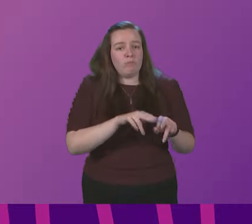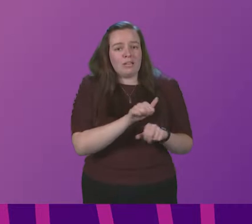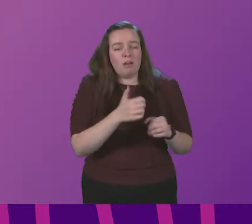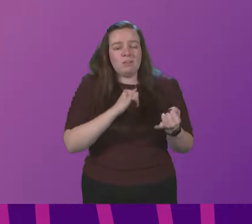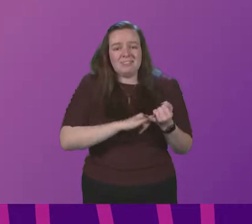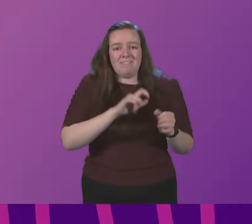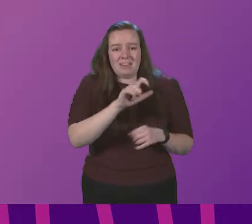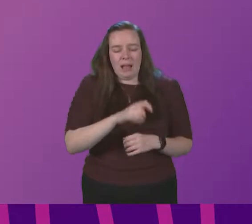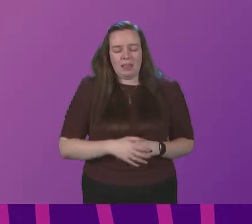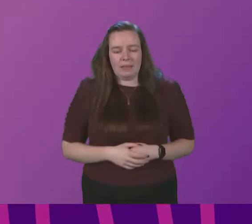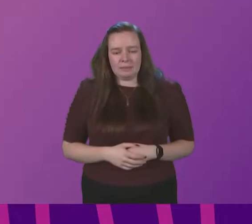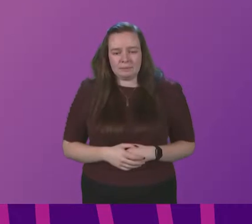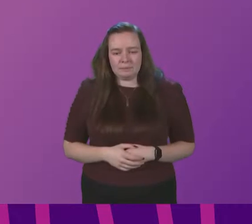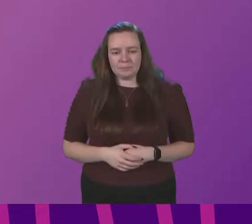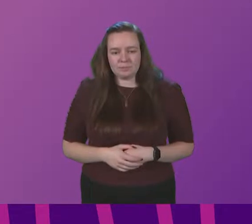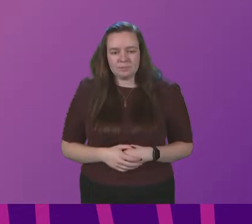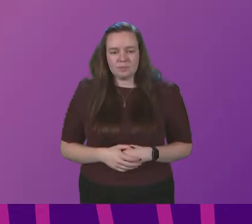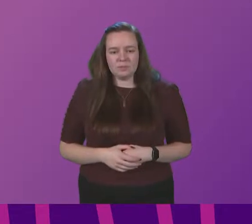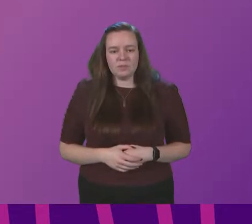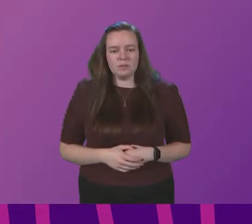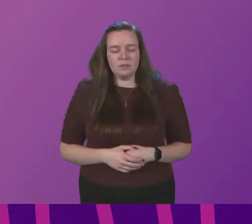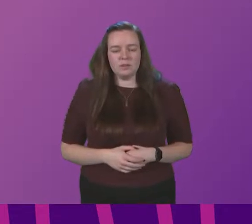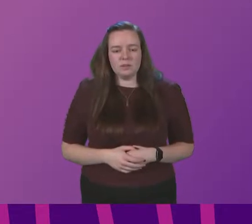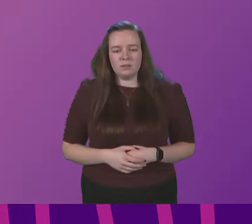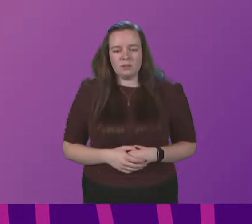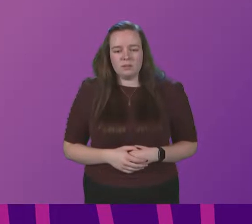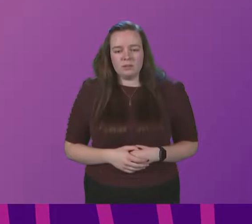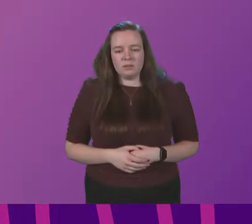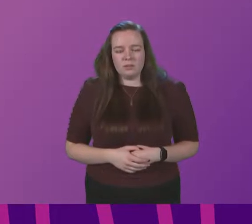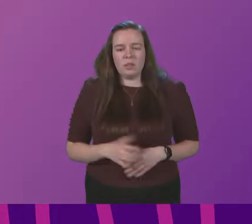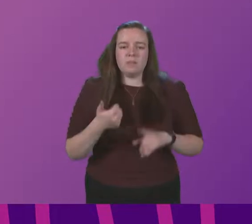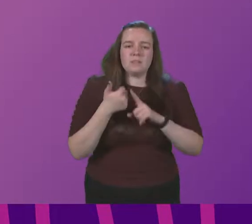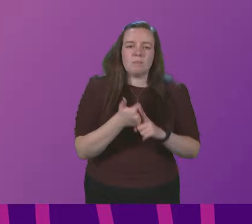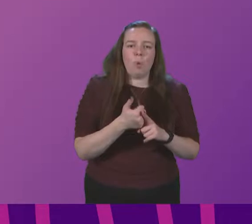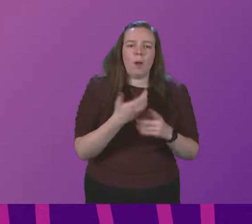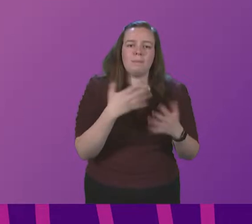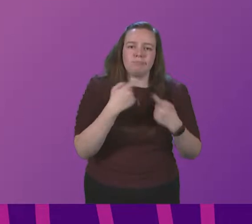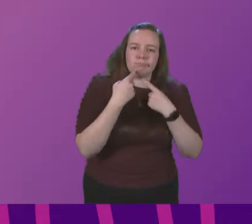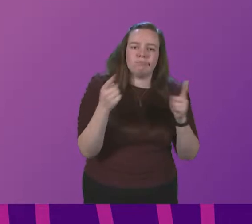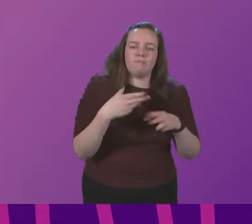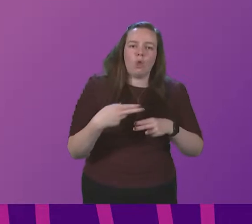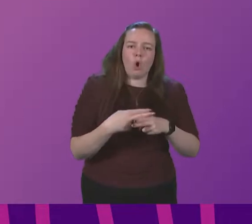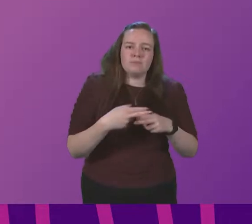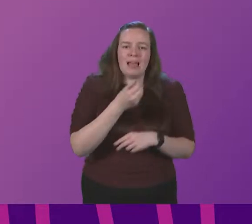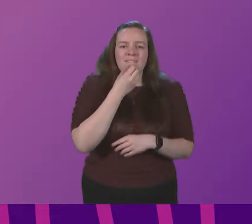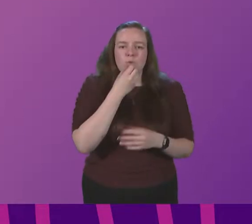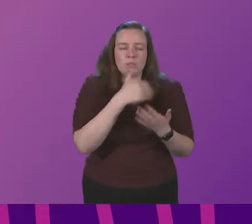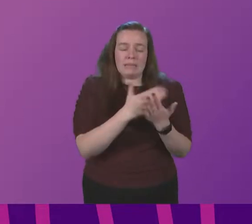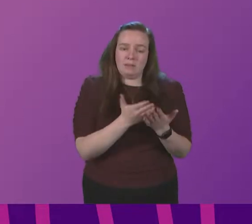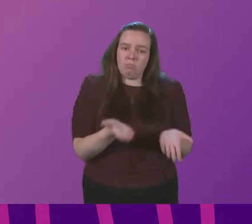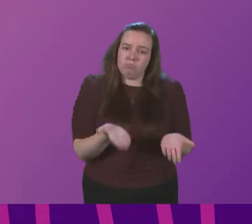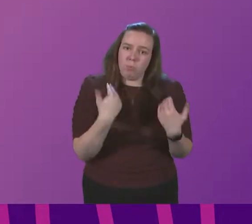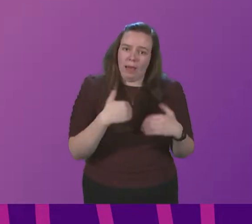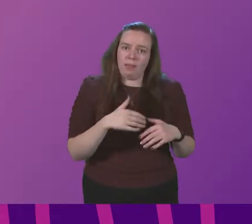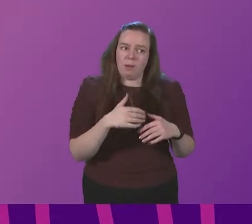Stephanie Callaghan Thank you the financial support already announced for the hospitality and food sectors is very welcome and hopefully